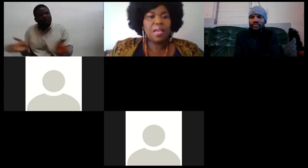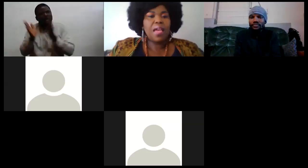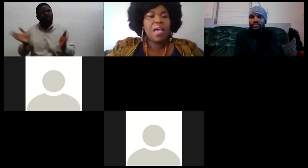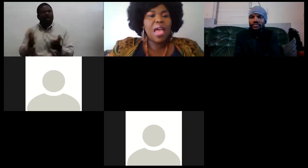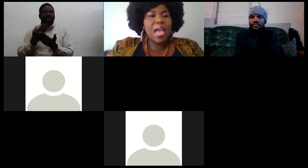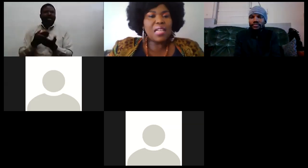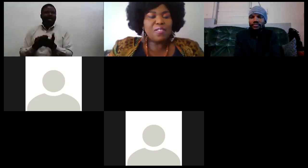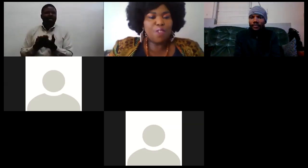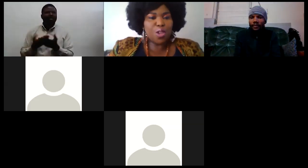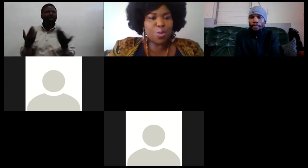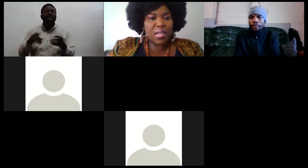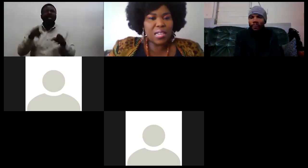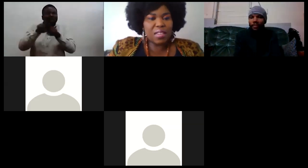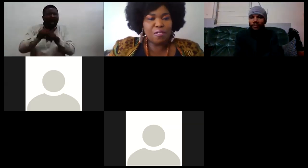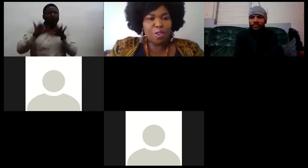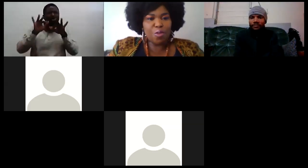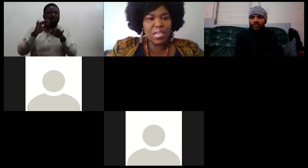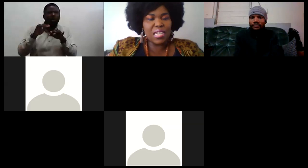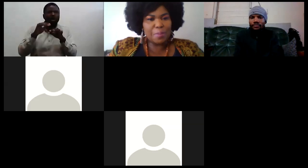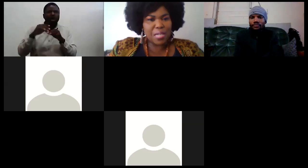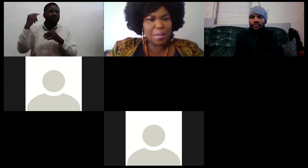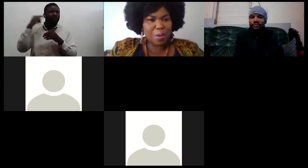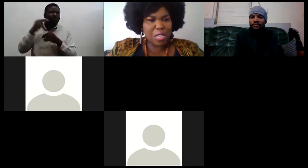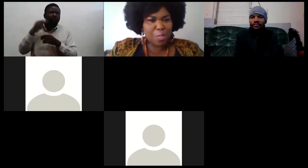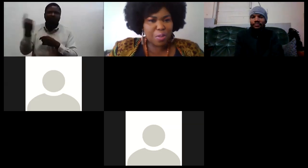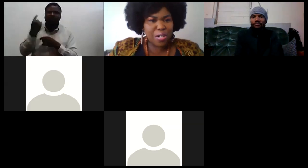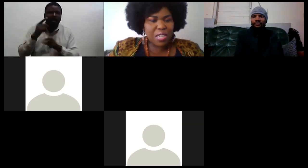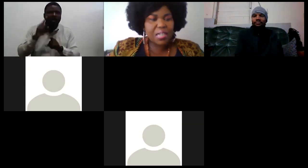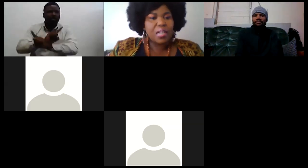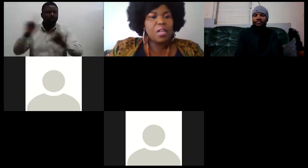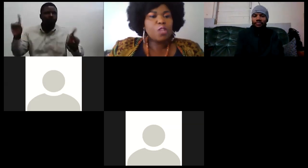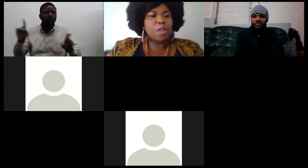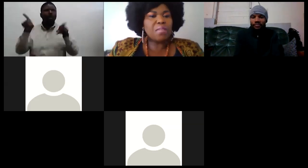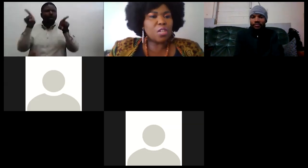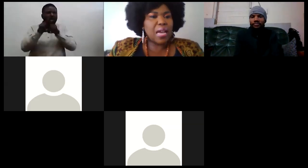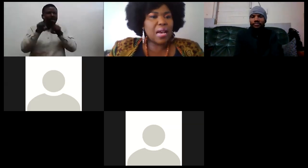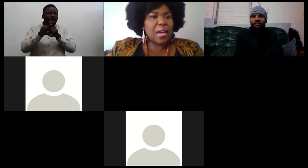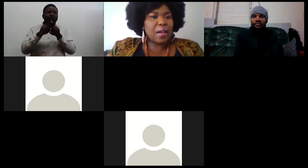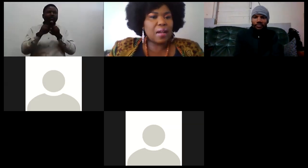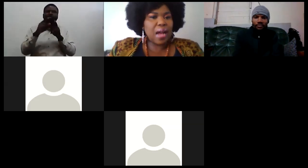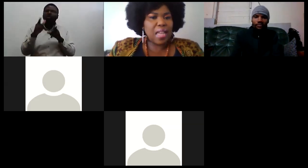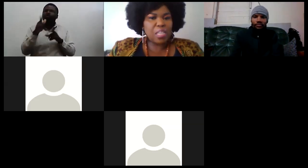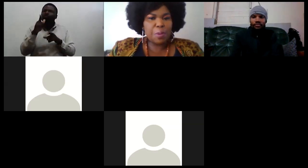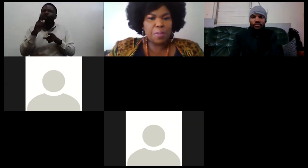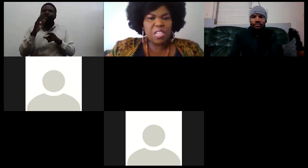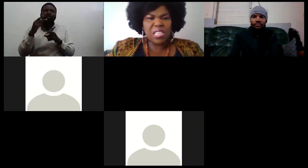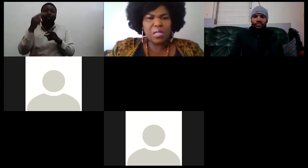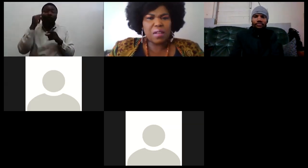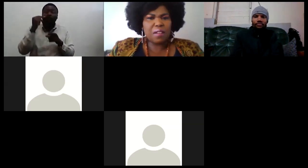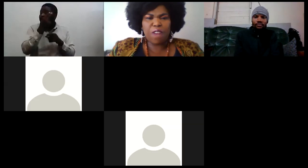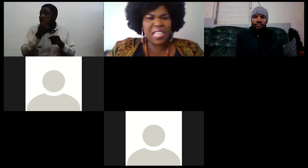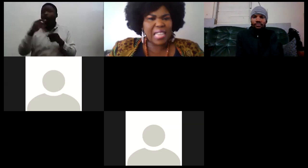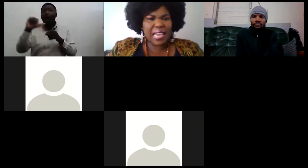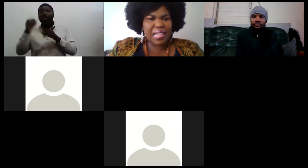and if we are truly virtually is in peter maurysburg so i'm just gonna ask people just